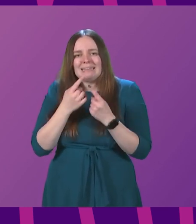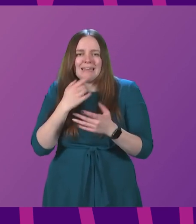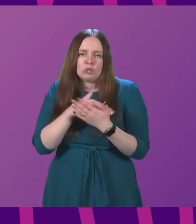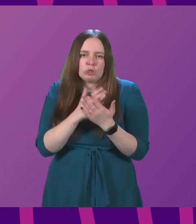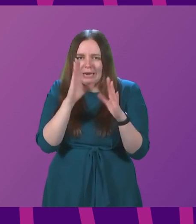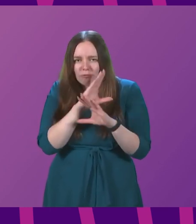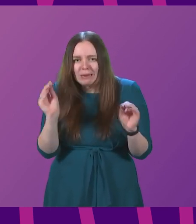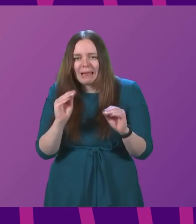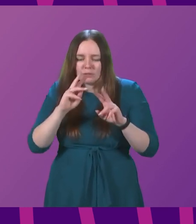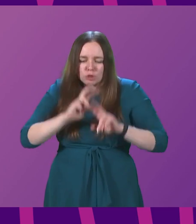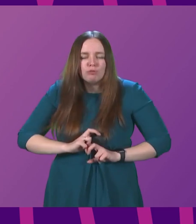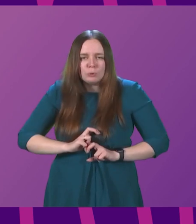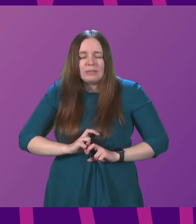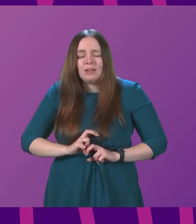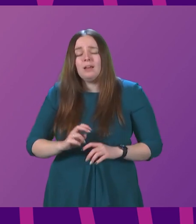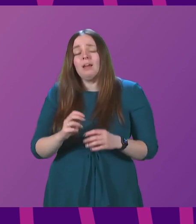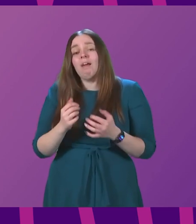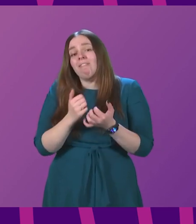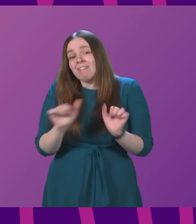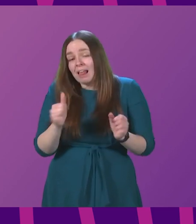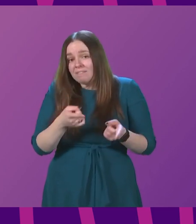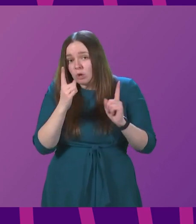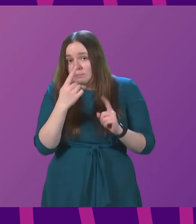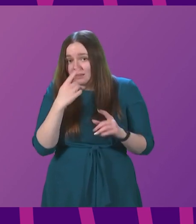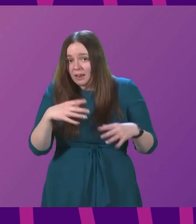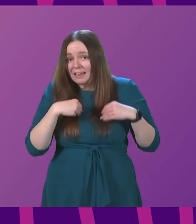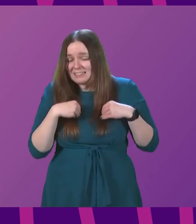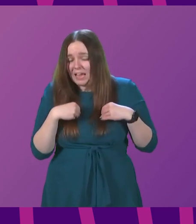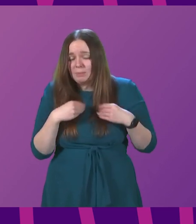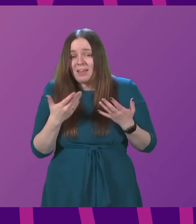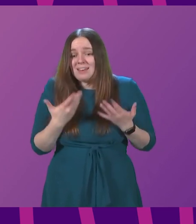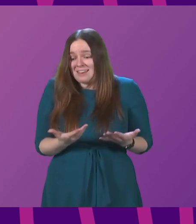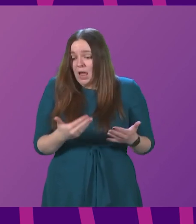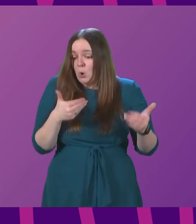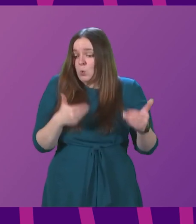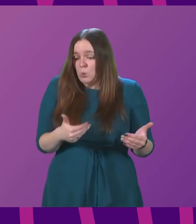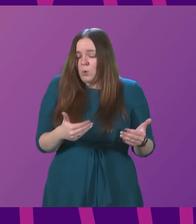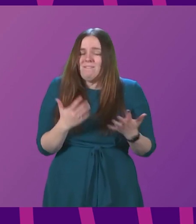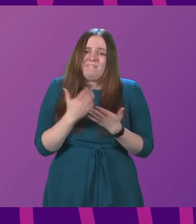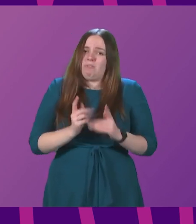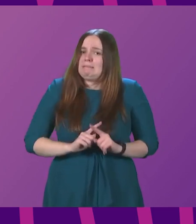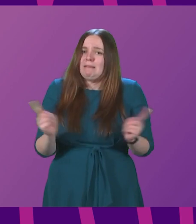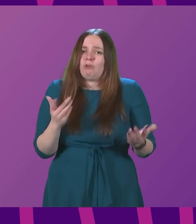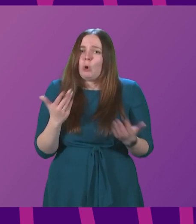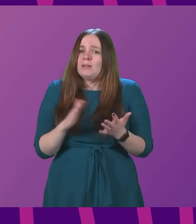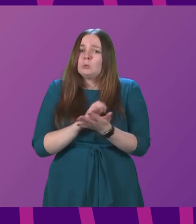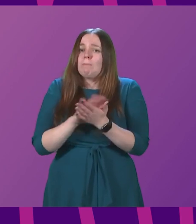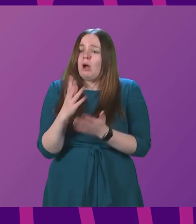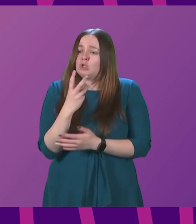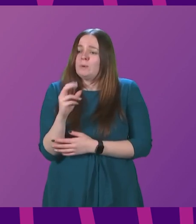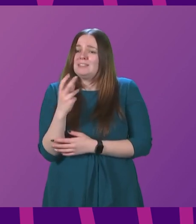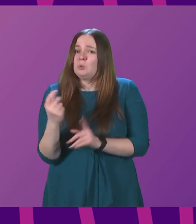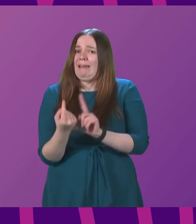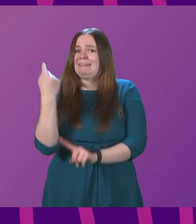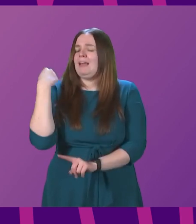And finally, does the First Minister accept that the situation we now face is very different to that of March 2020. therefore, we cannot expect